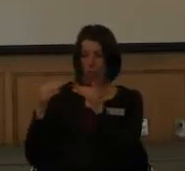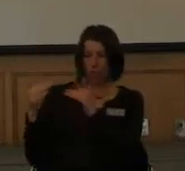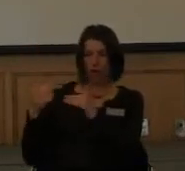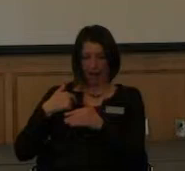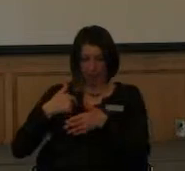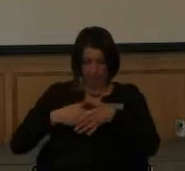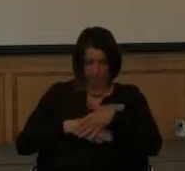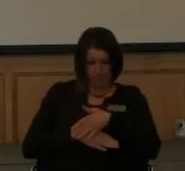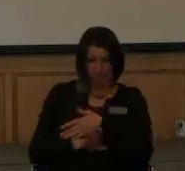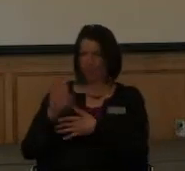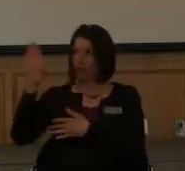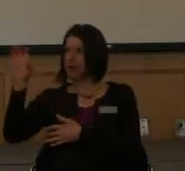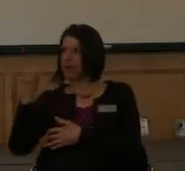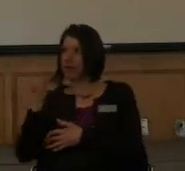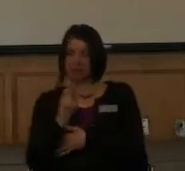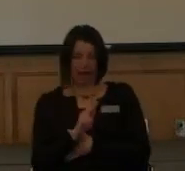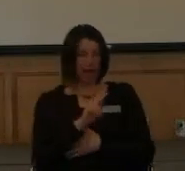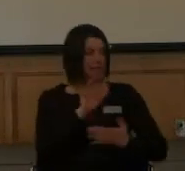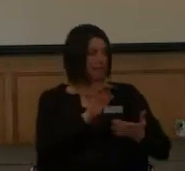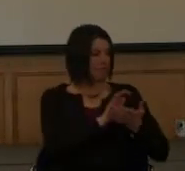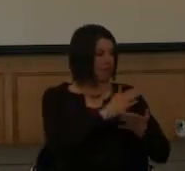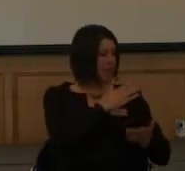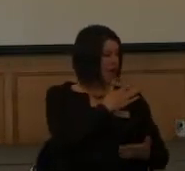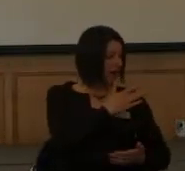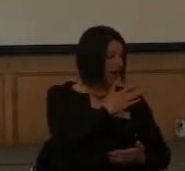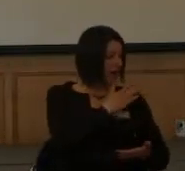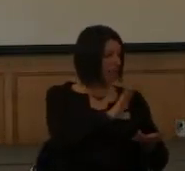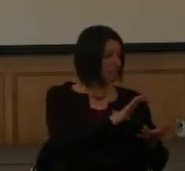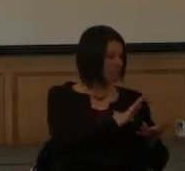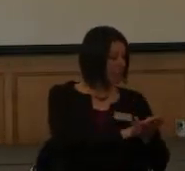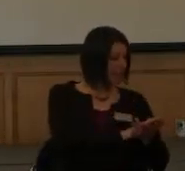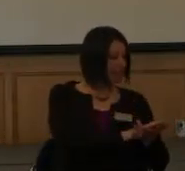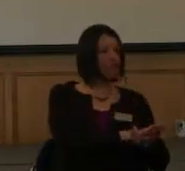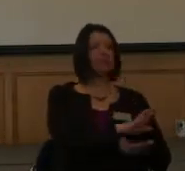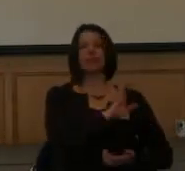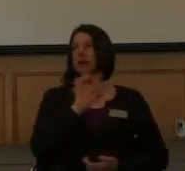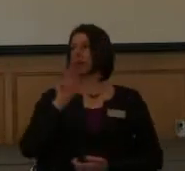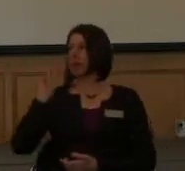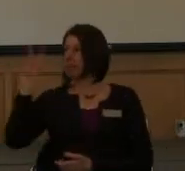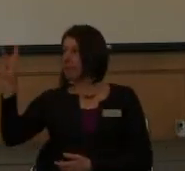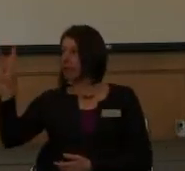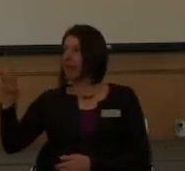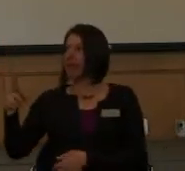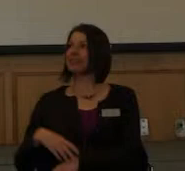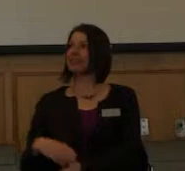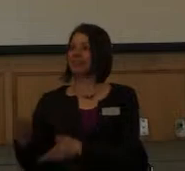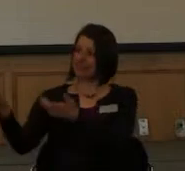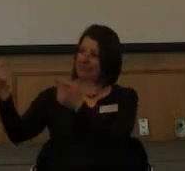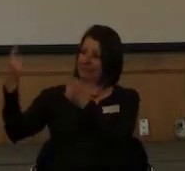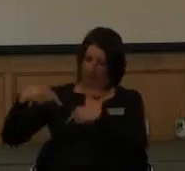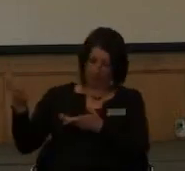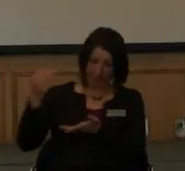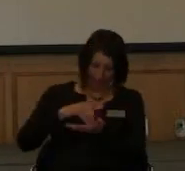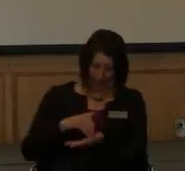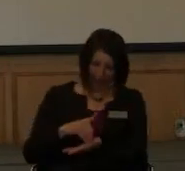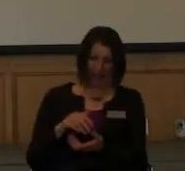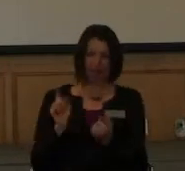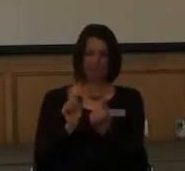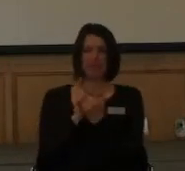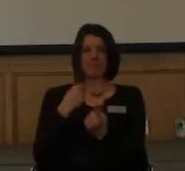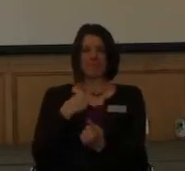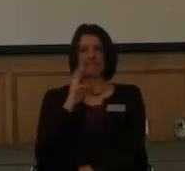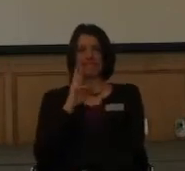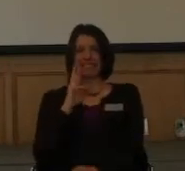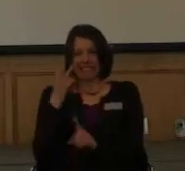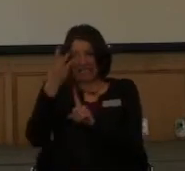mom very early in his tour and went back, met me when I was six months old. And apparently, my mom was saying earlier, I broke my first